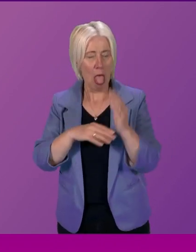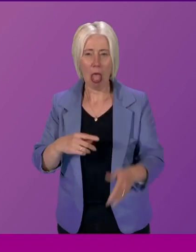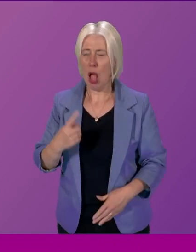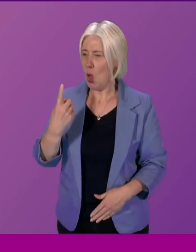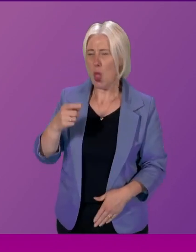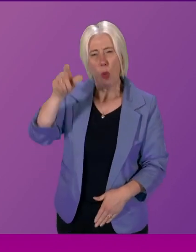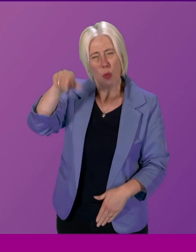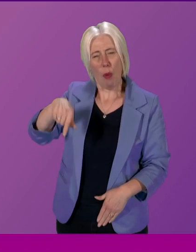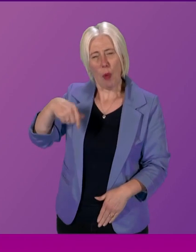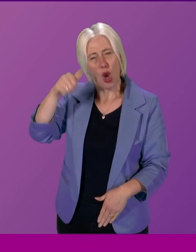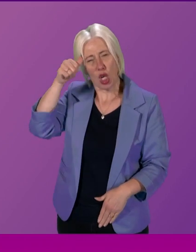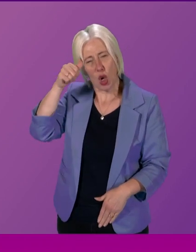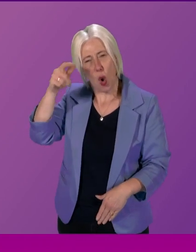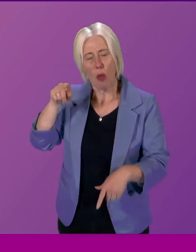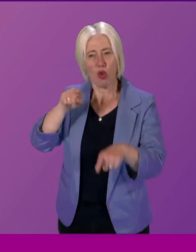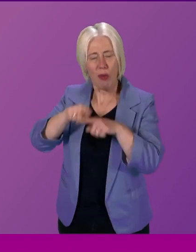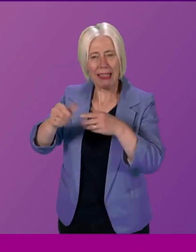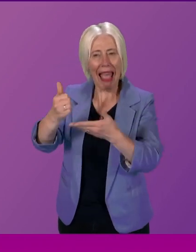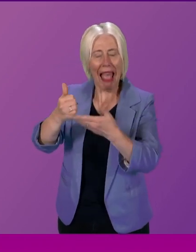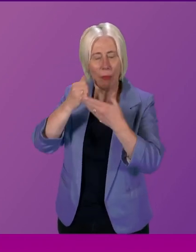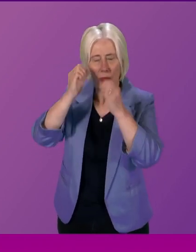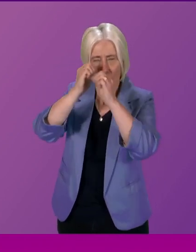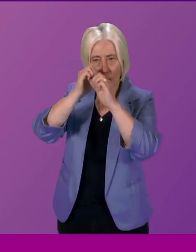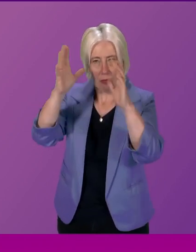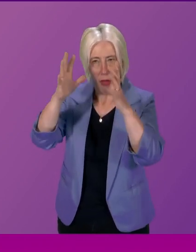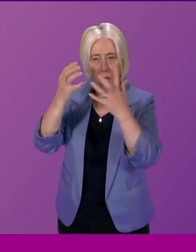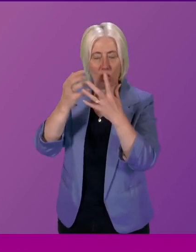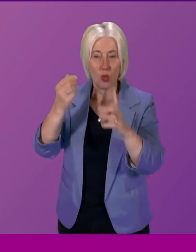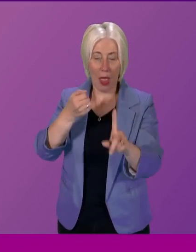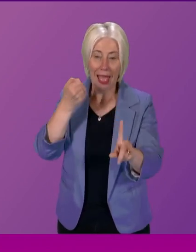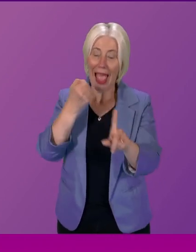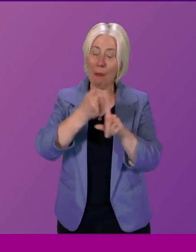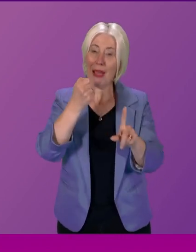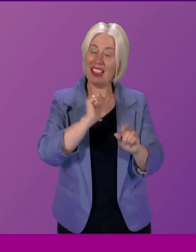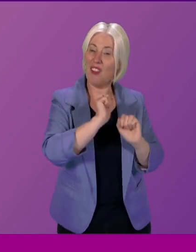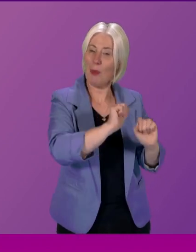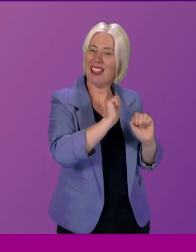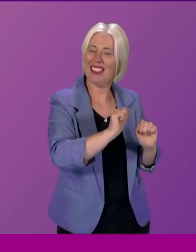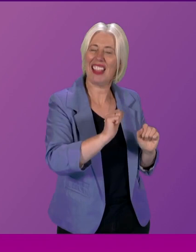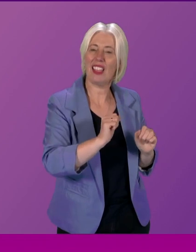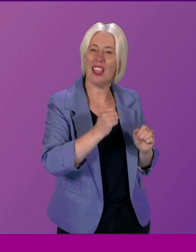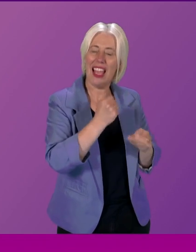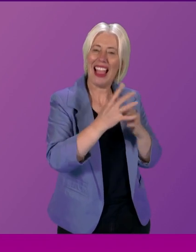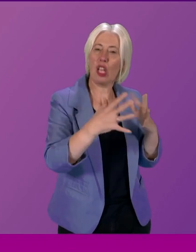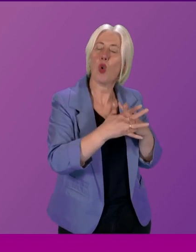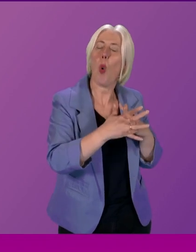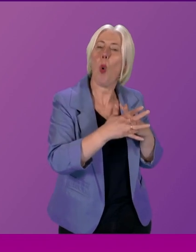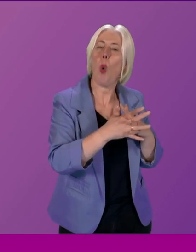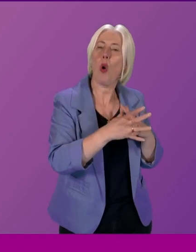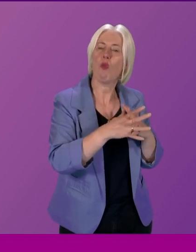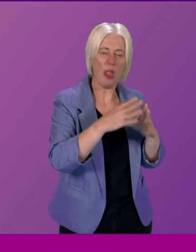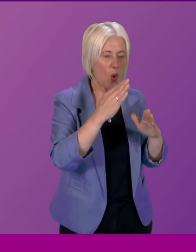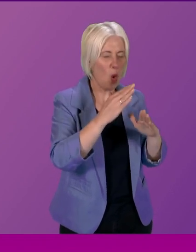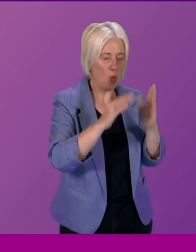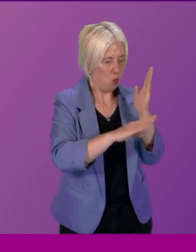he's done to drive out understanding of the impact of a working class Glasgow accent in the series Class Wars and